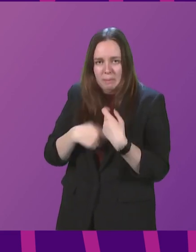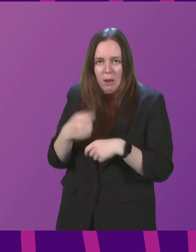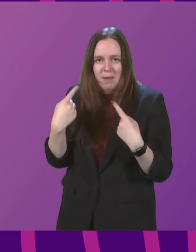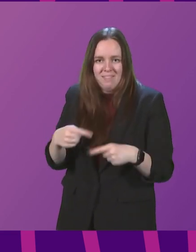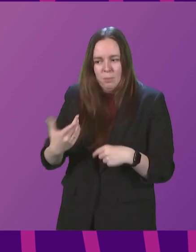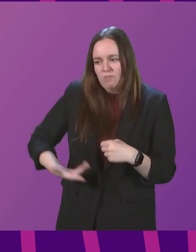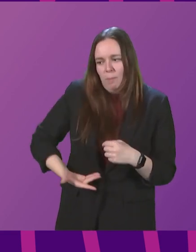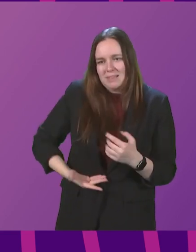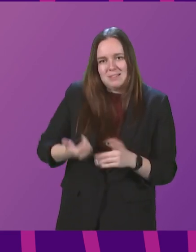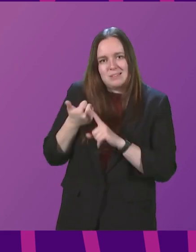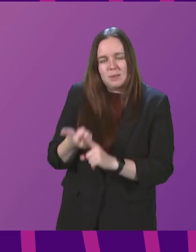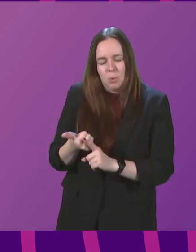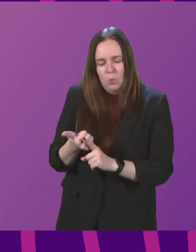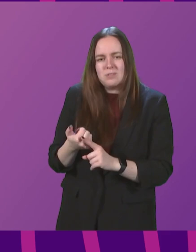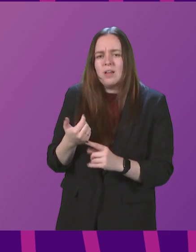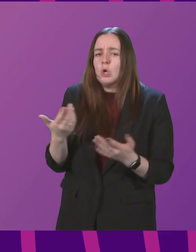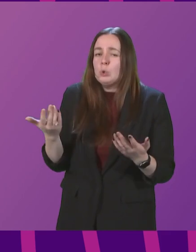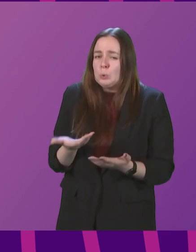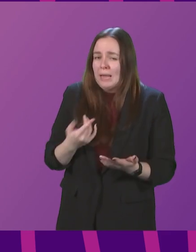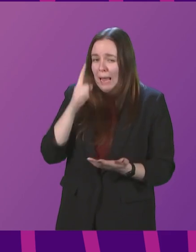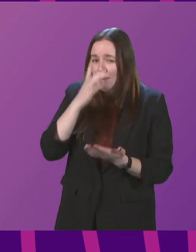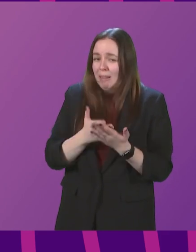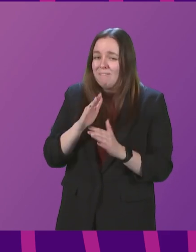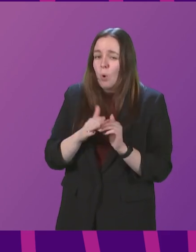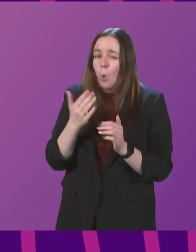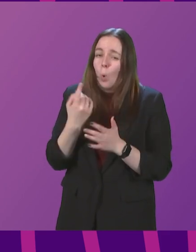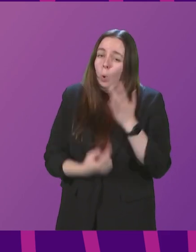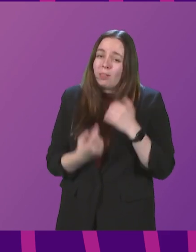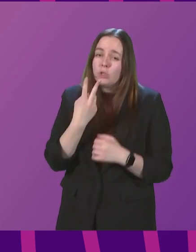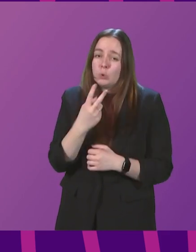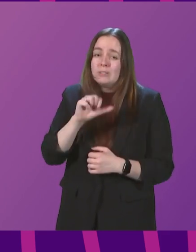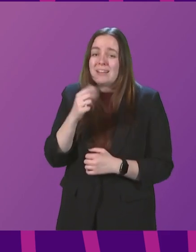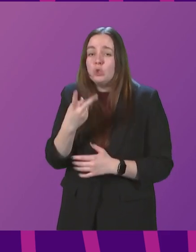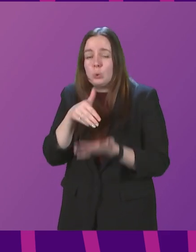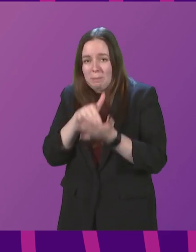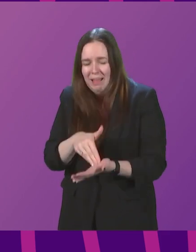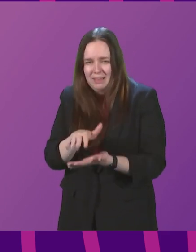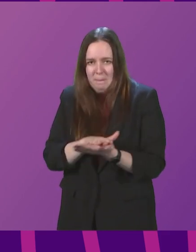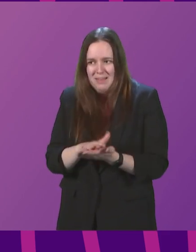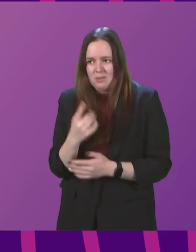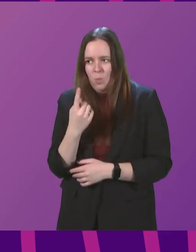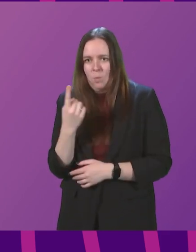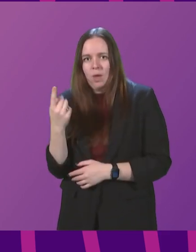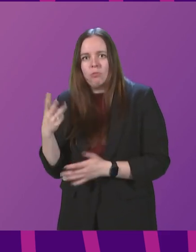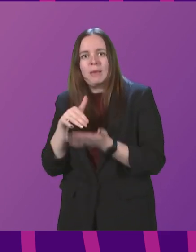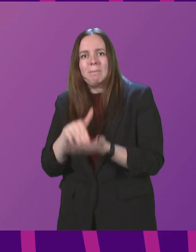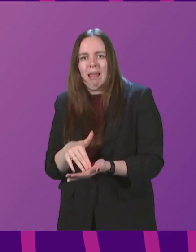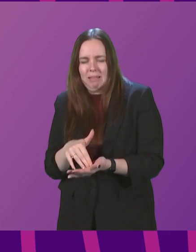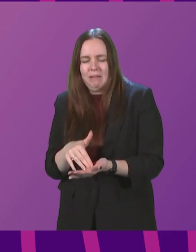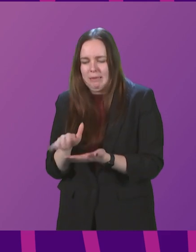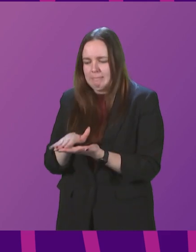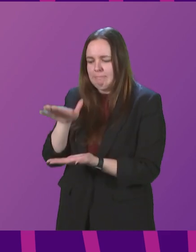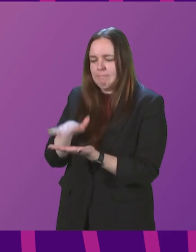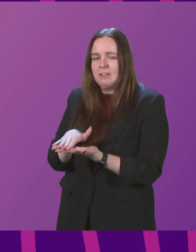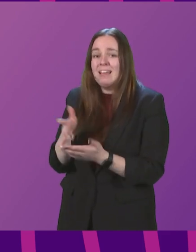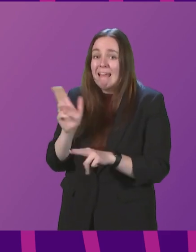support. To date, I believe that only £262 million has been allocated, leaving £113 million. If correct, when